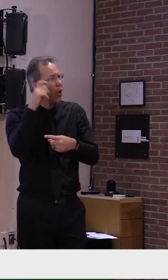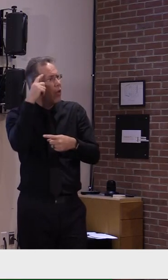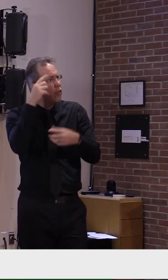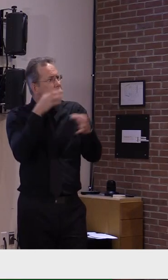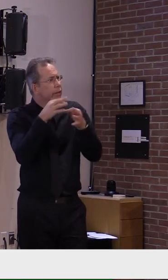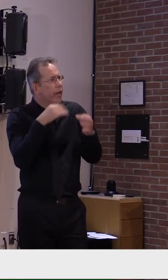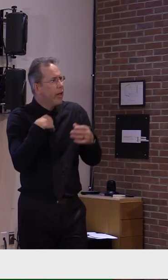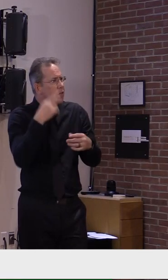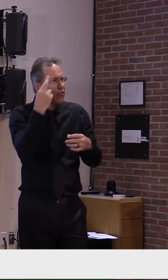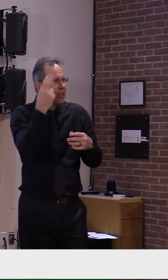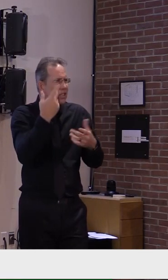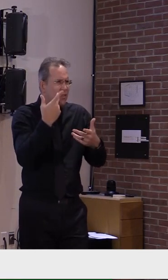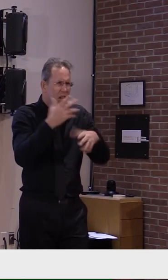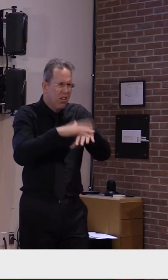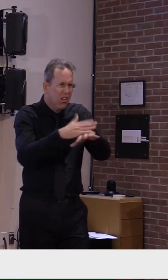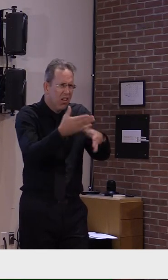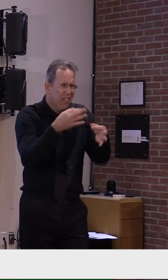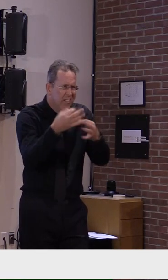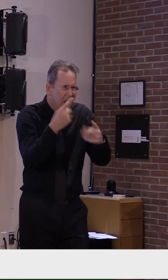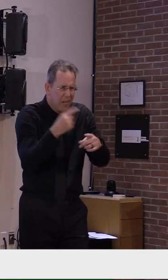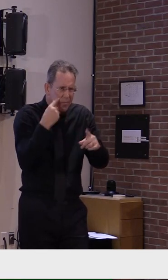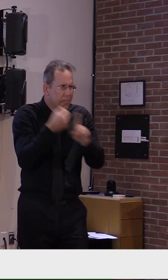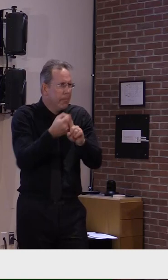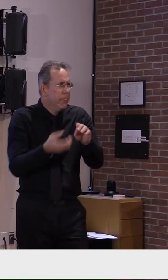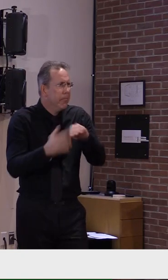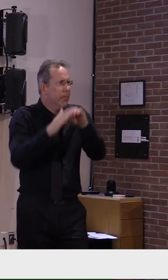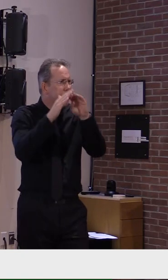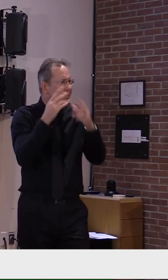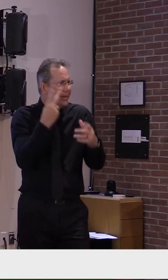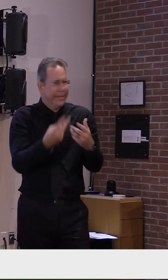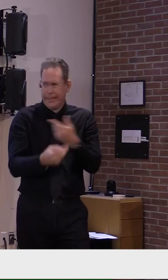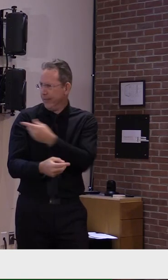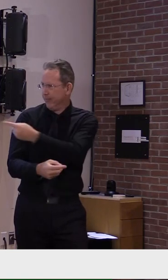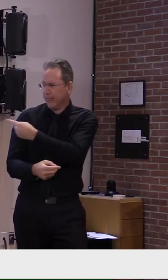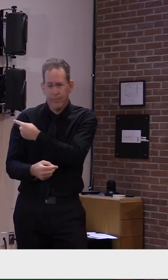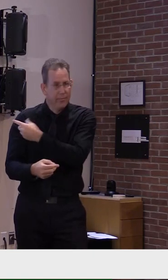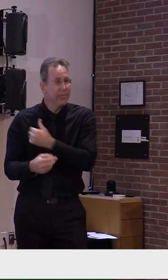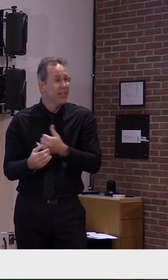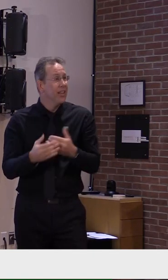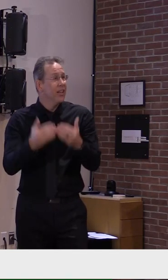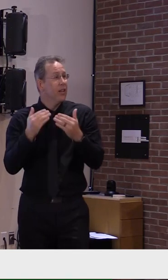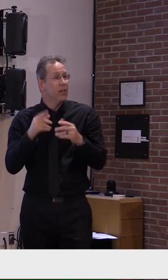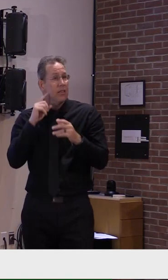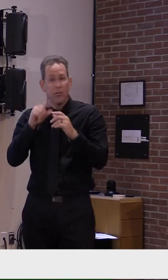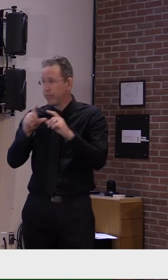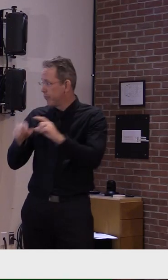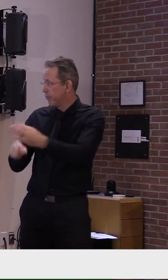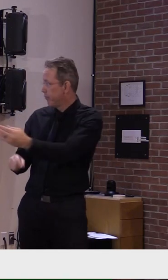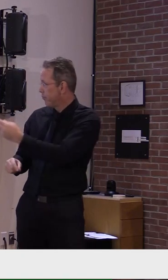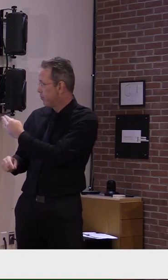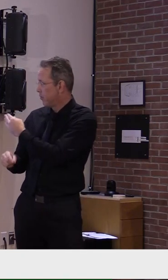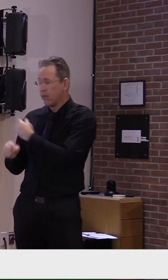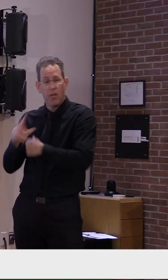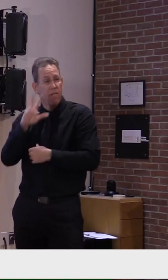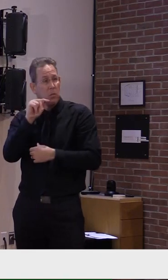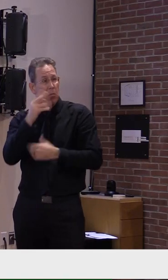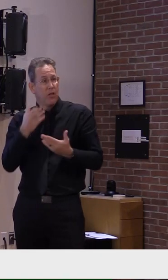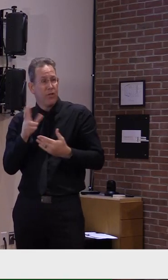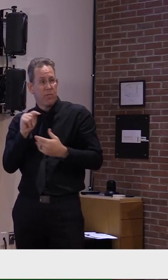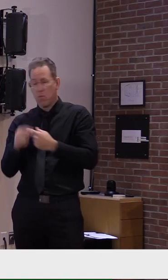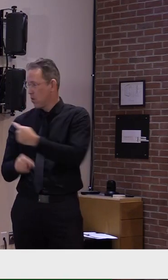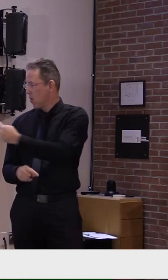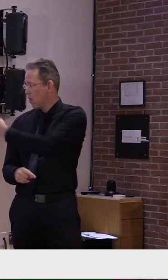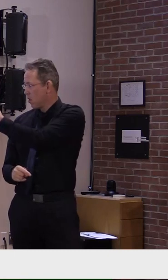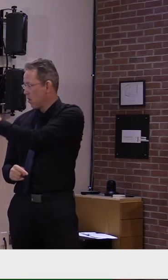our reproduction rate, or our effective reproduction rate, this is the rate at which a person with the virus, how many people they will infect.